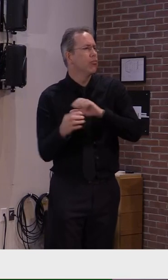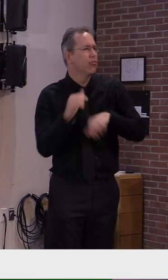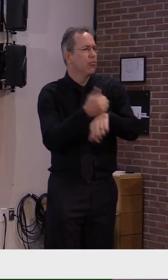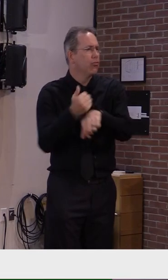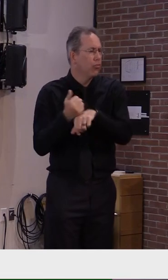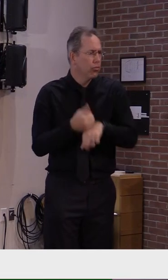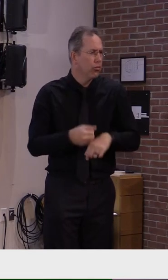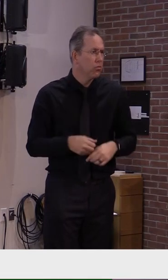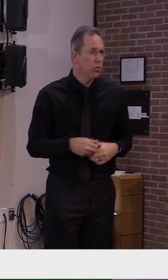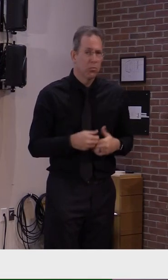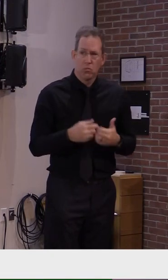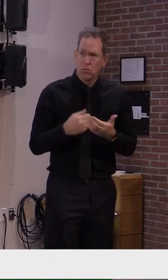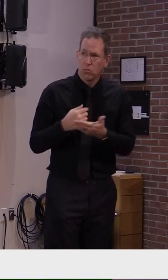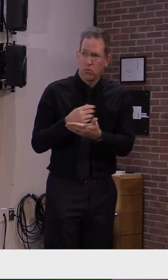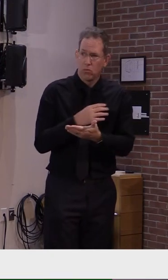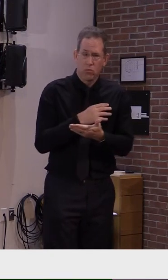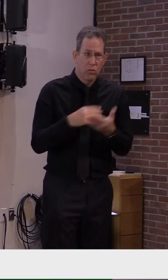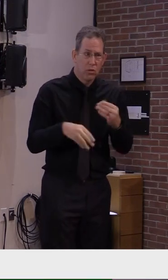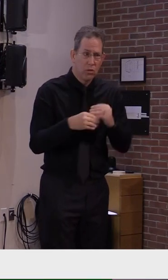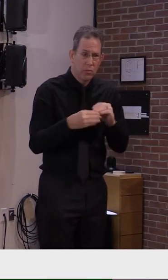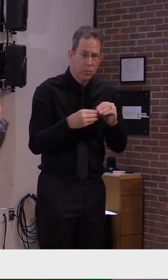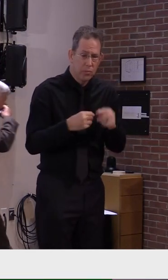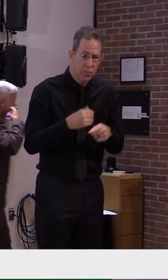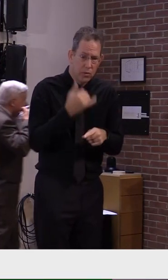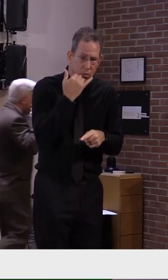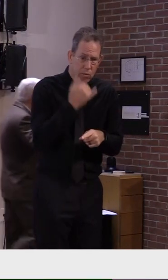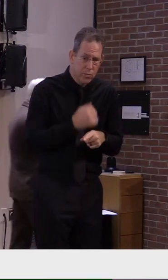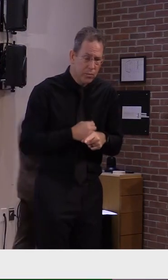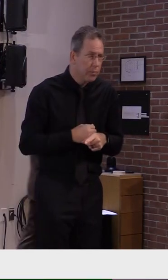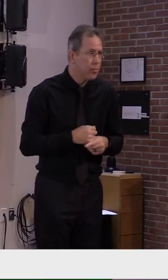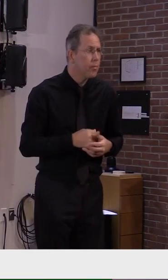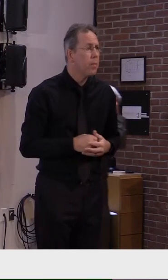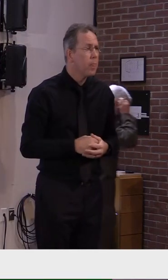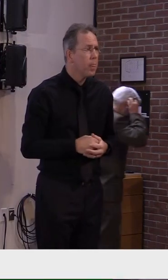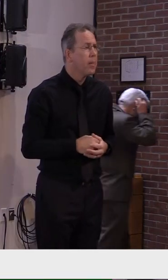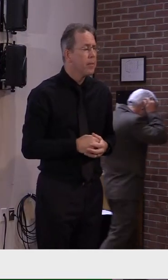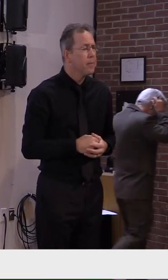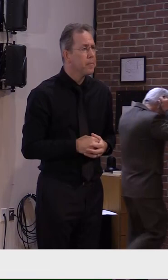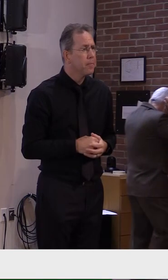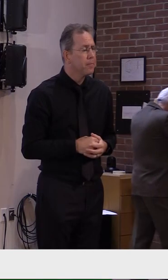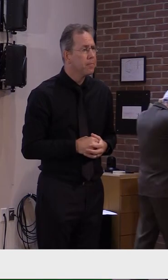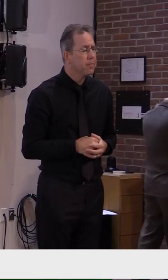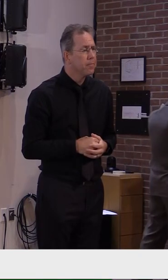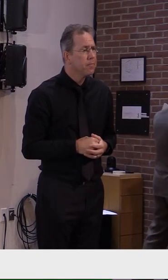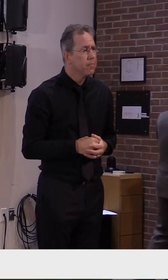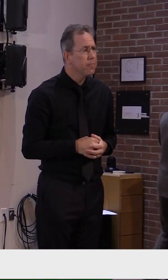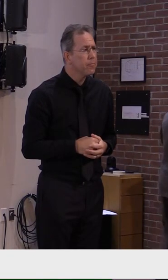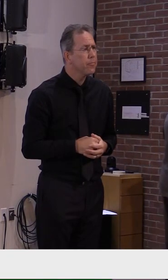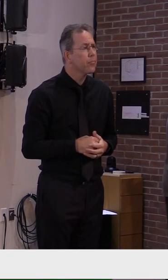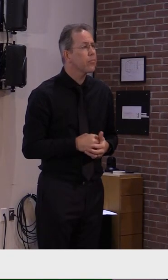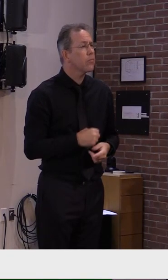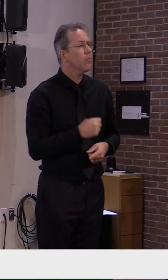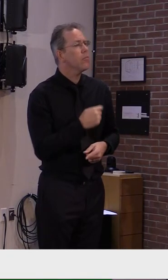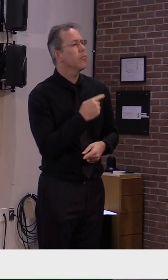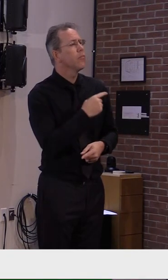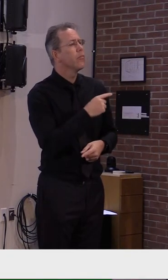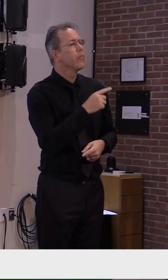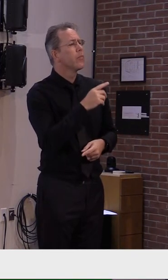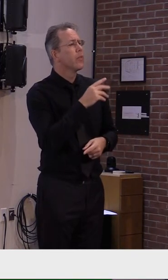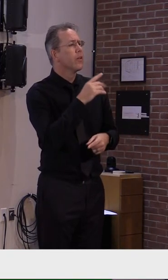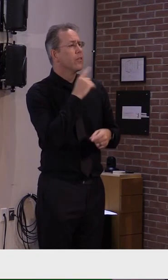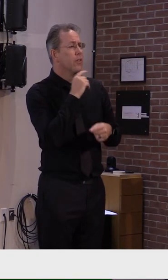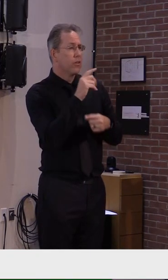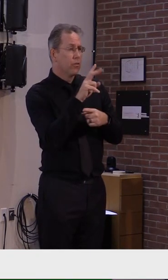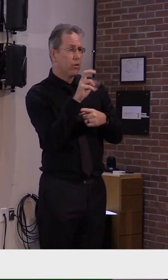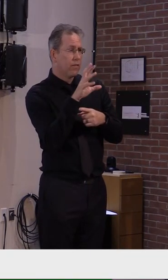Thanks, Secretary Smith, and thanks for the question. The detail on reserve ventilators, in addition to the 246 that are